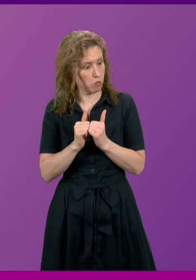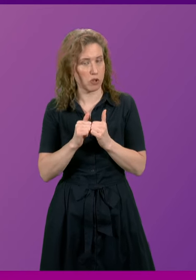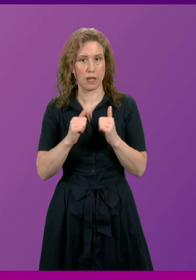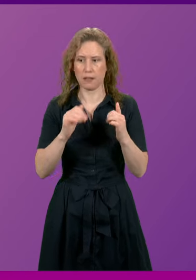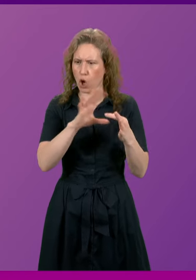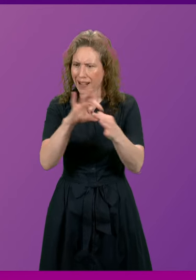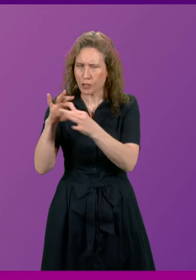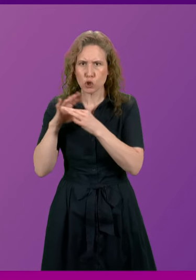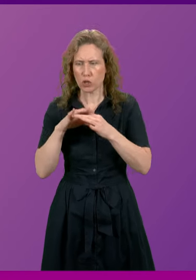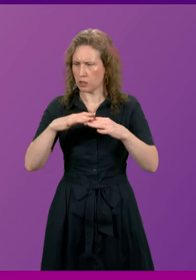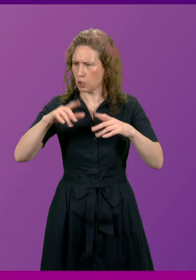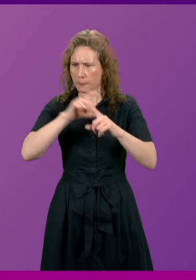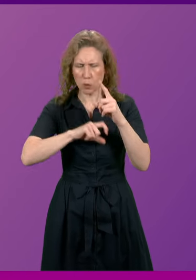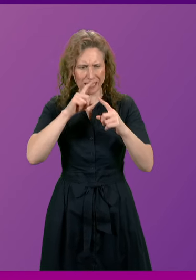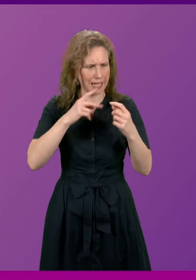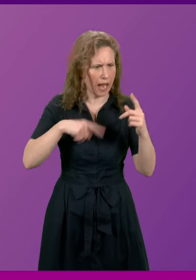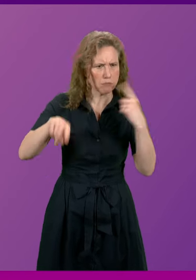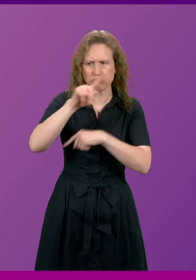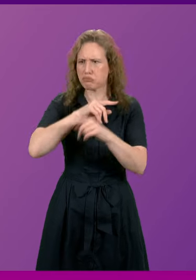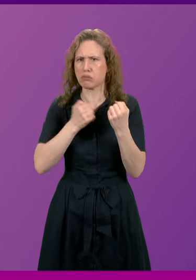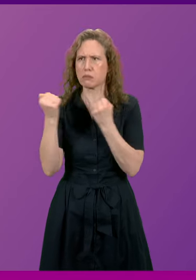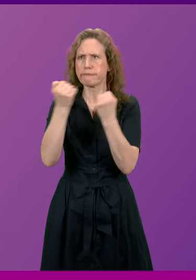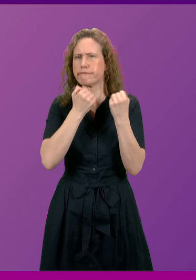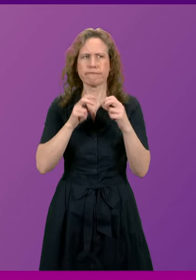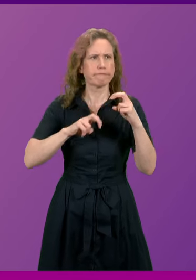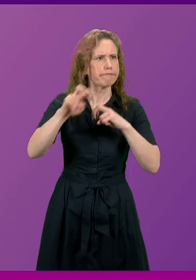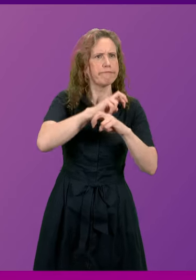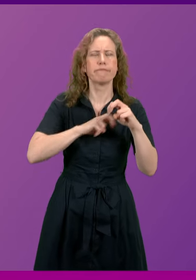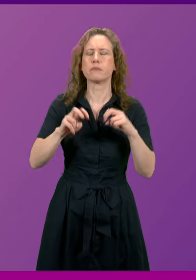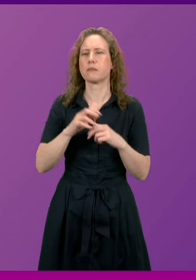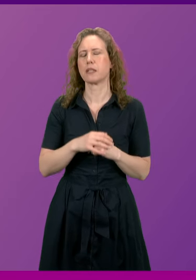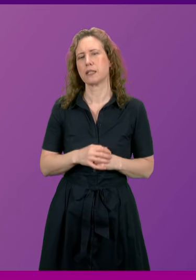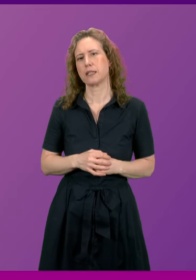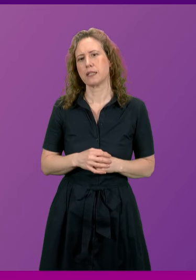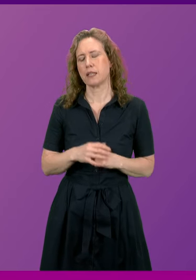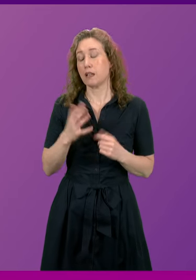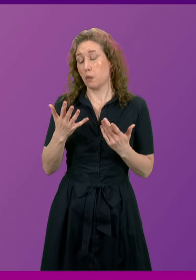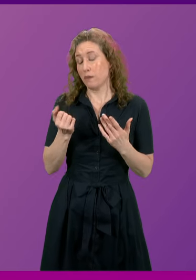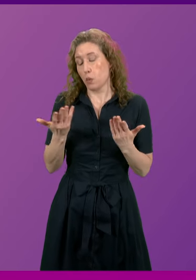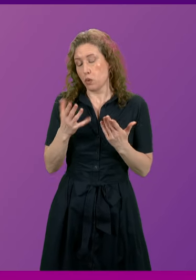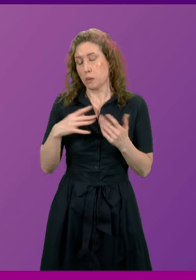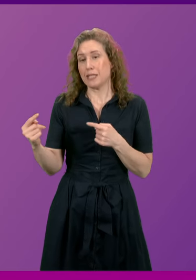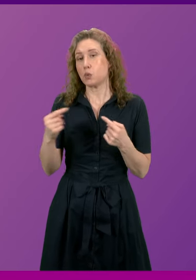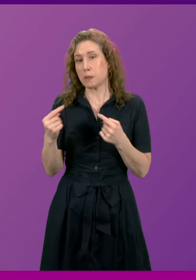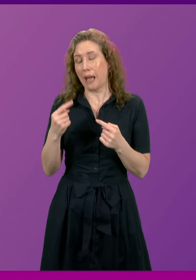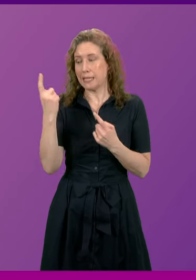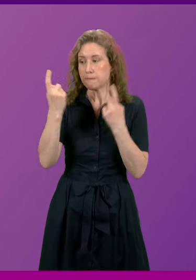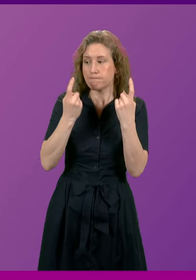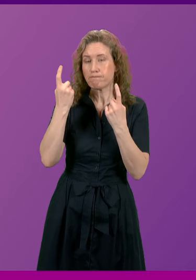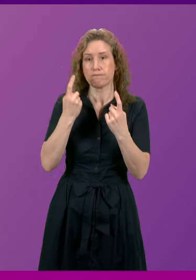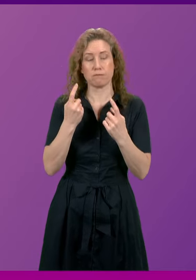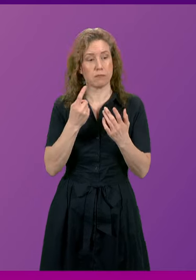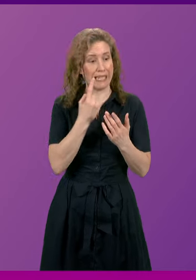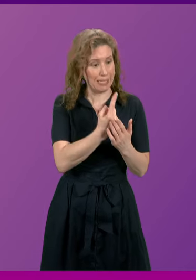connectivity within our communities. Now there are obviously there's a debate to be had about the merits of